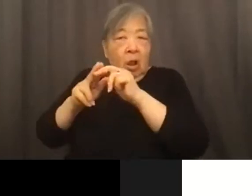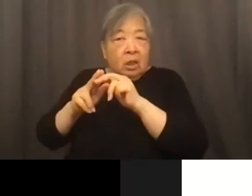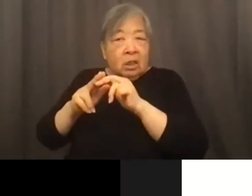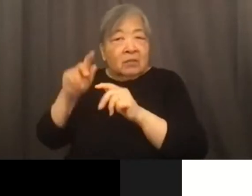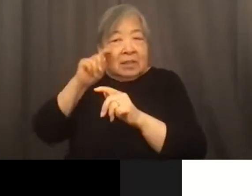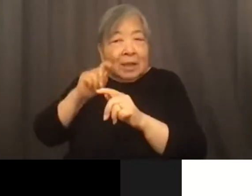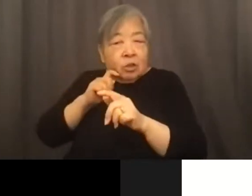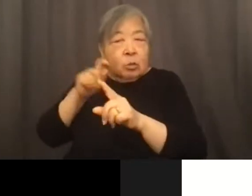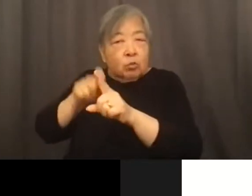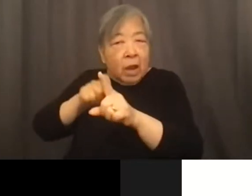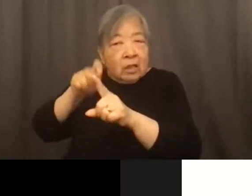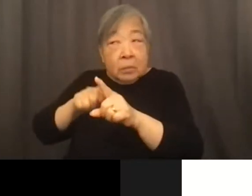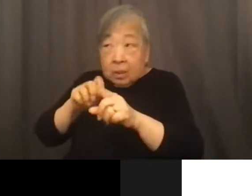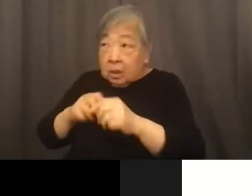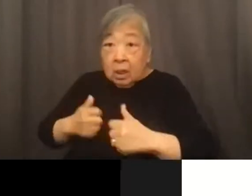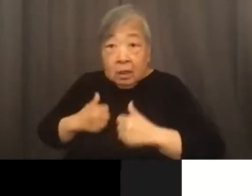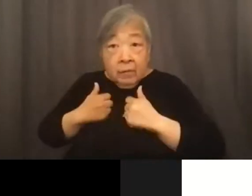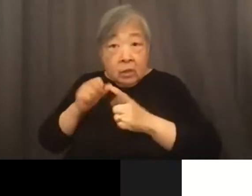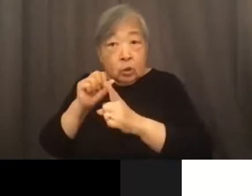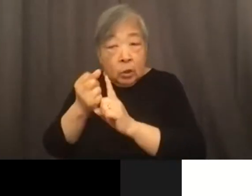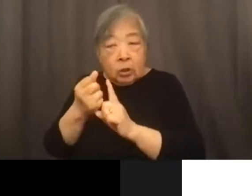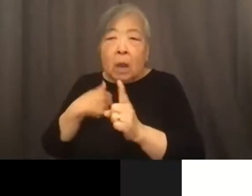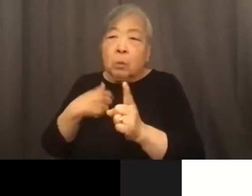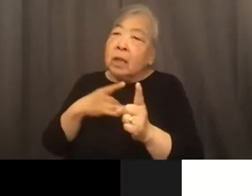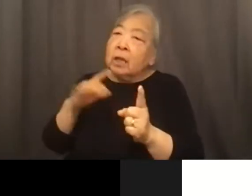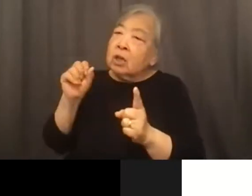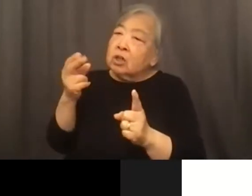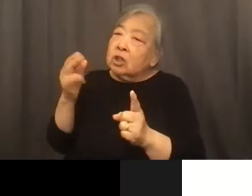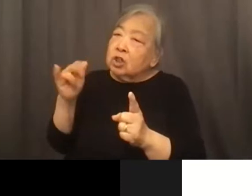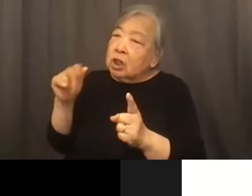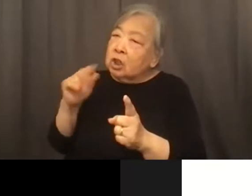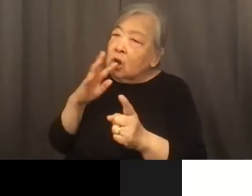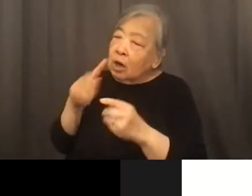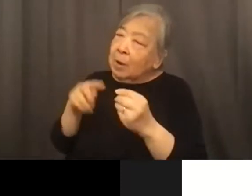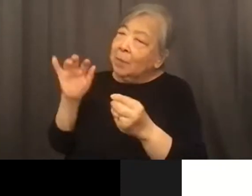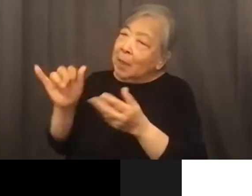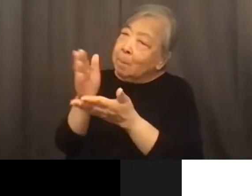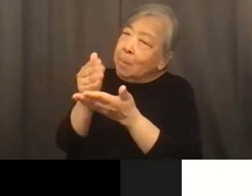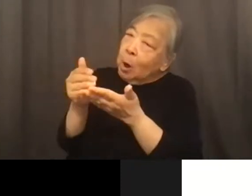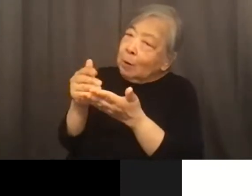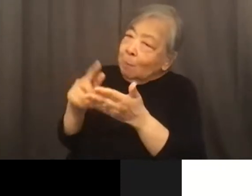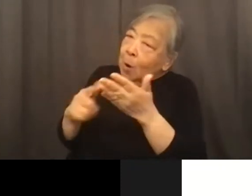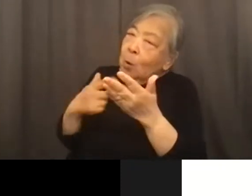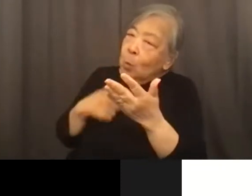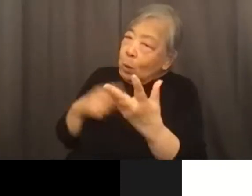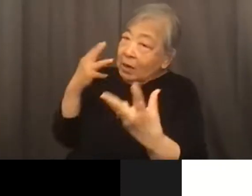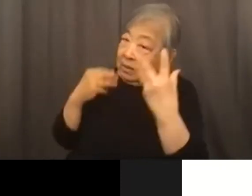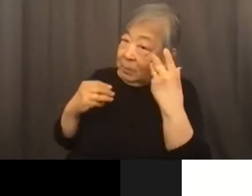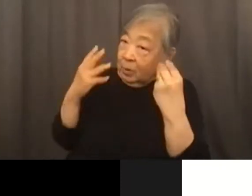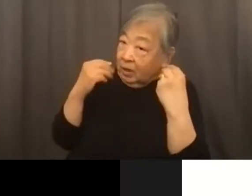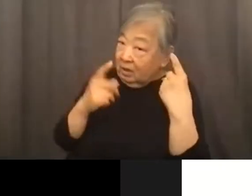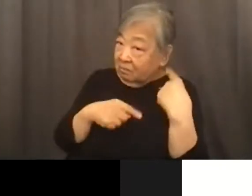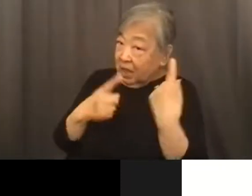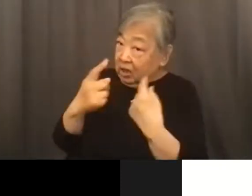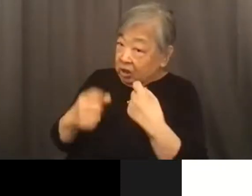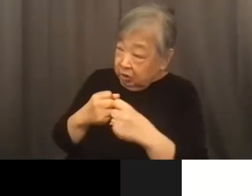and living situations and wanted to have Sheena talk a little bit about that aspect of what we are experiencing over the past year. So,